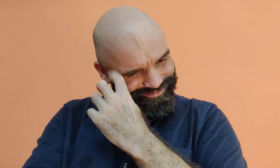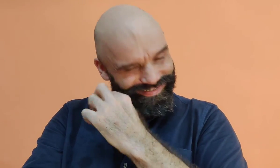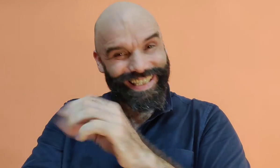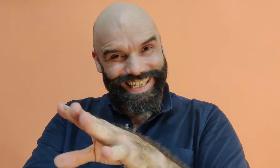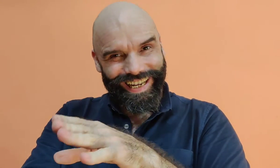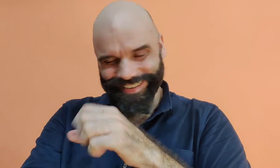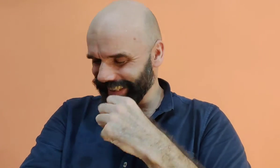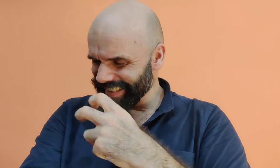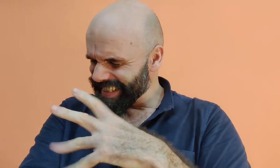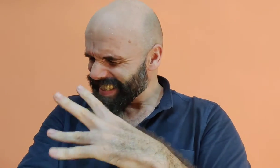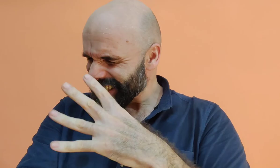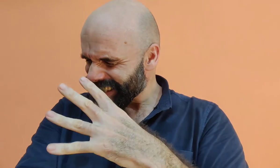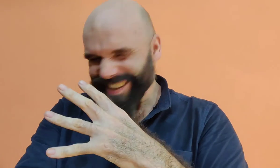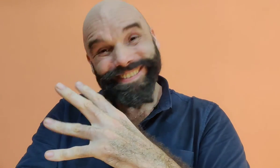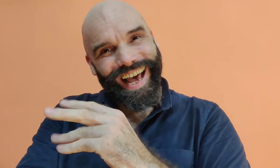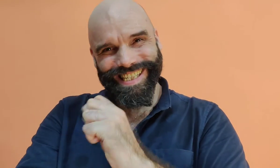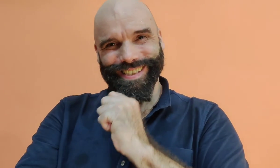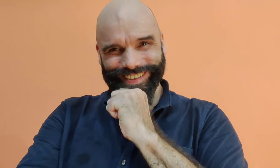that child, that rascal,